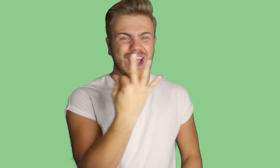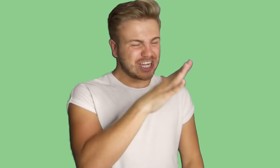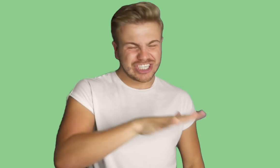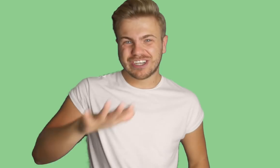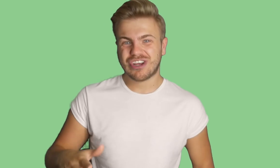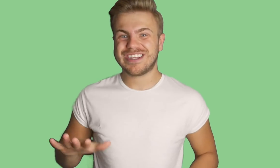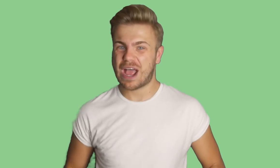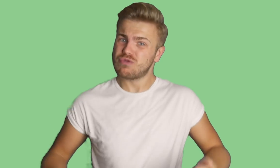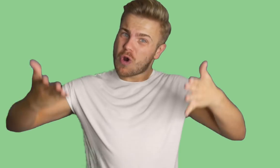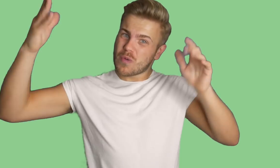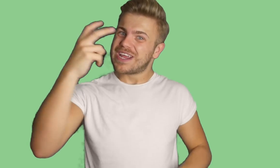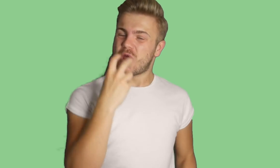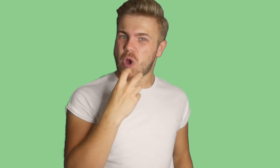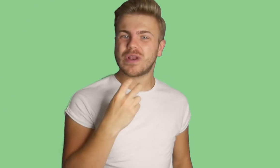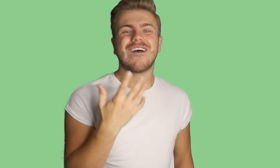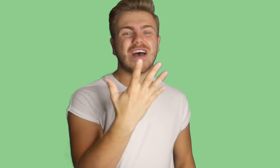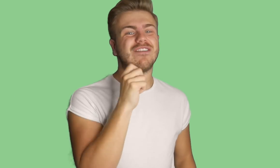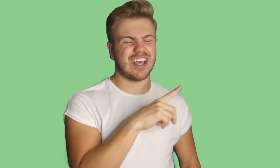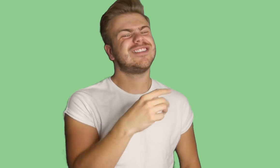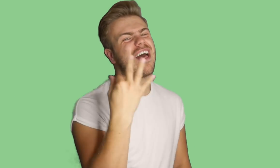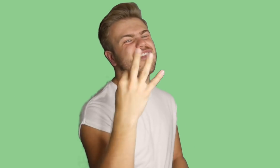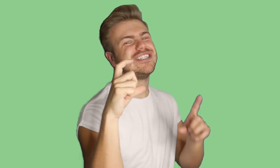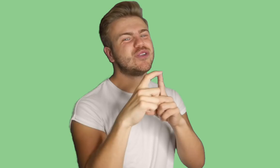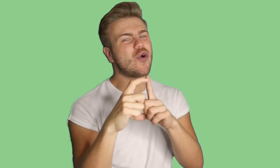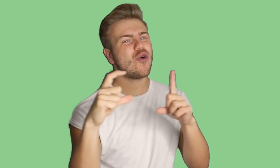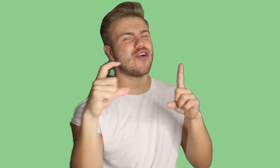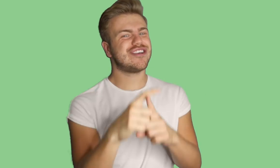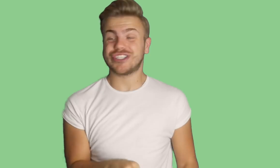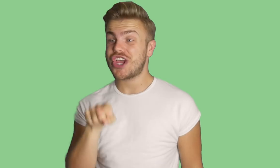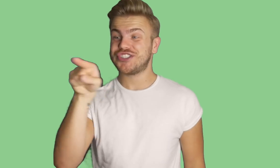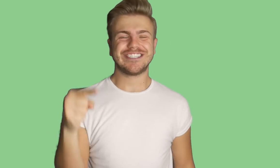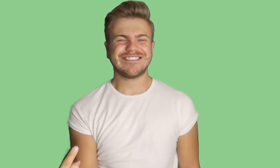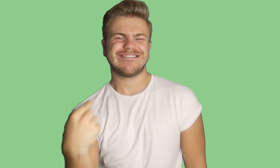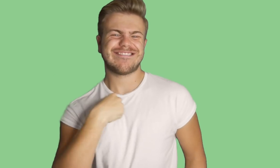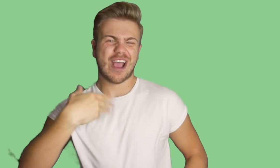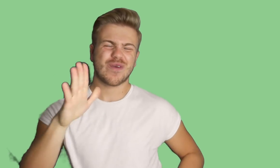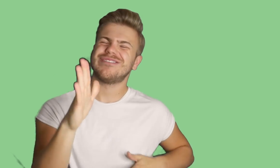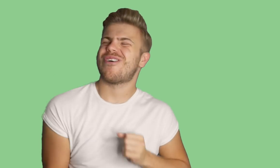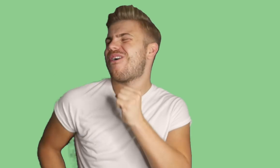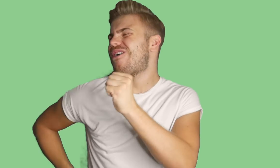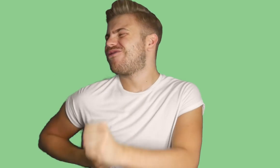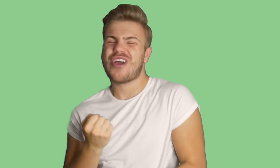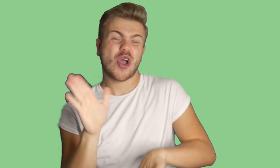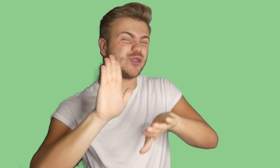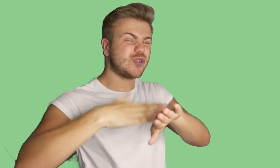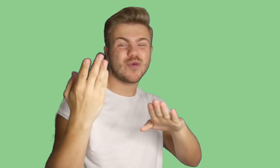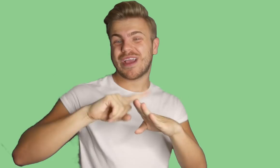eight children now growing old Five sons and three daughters She and I went on the run, don't care